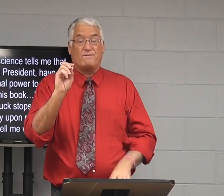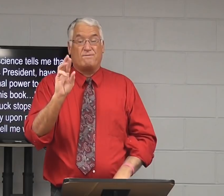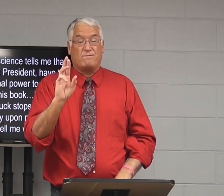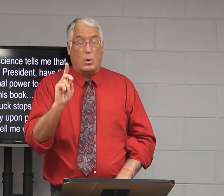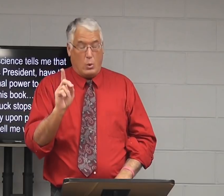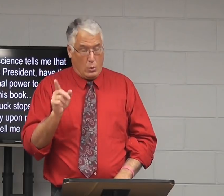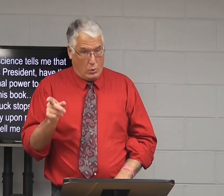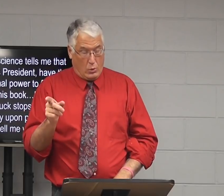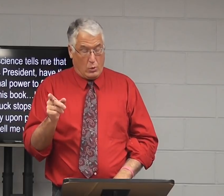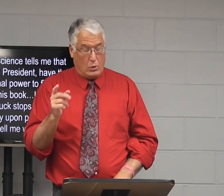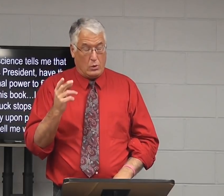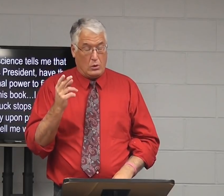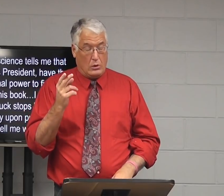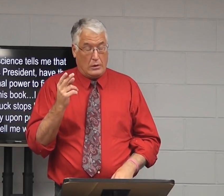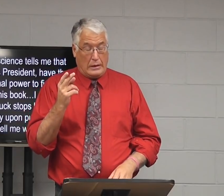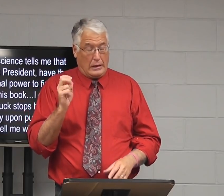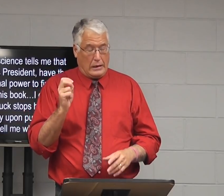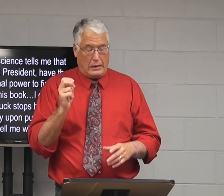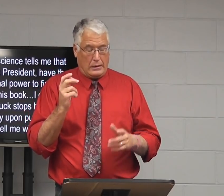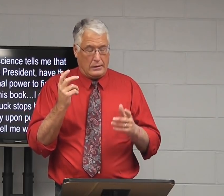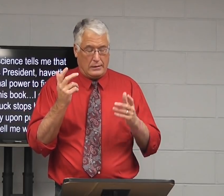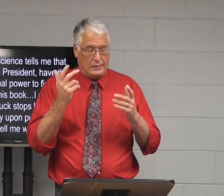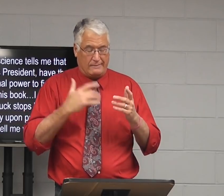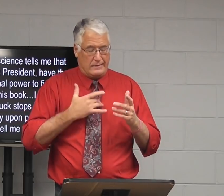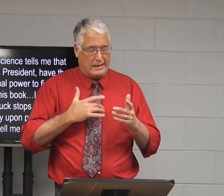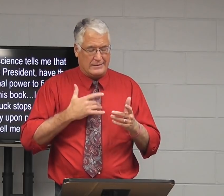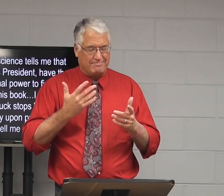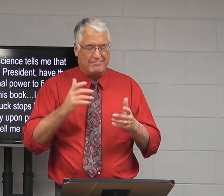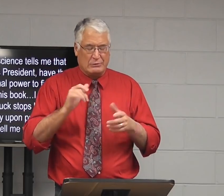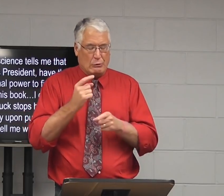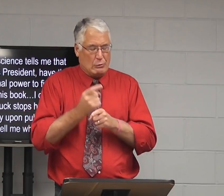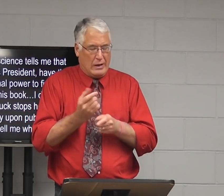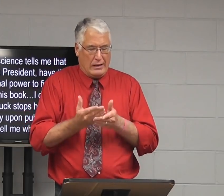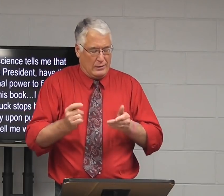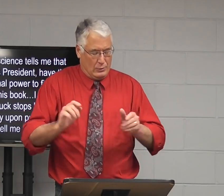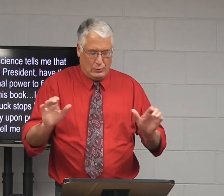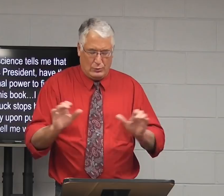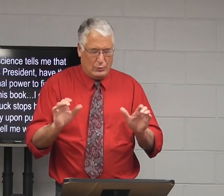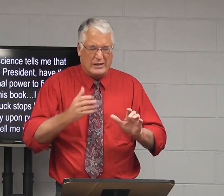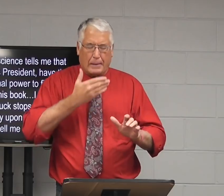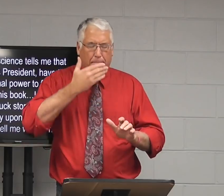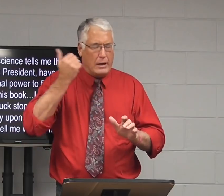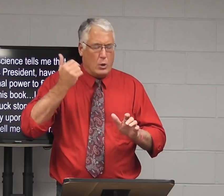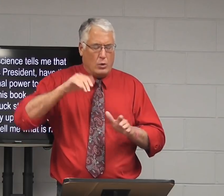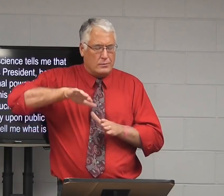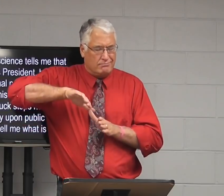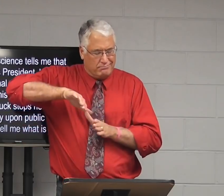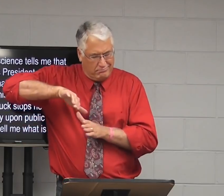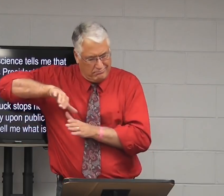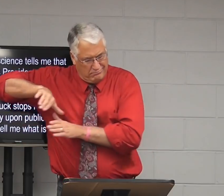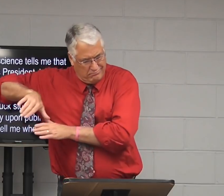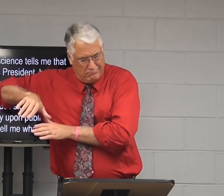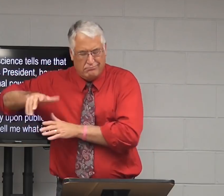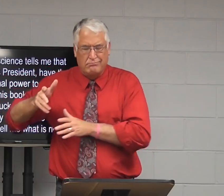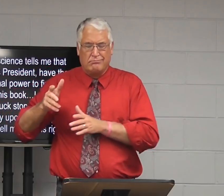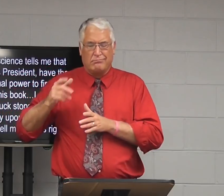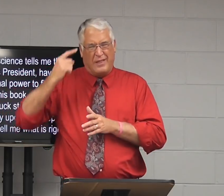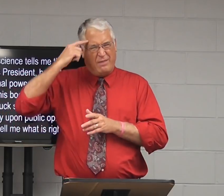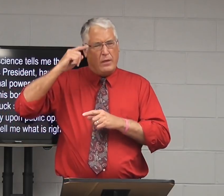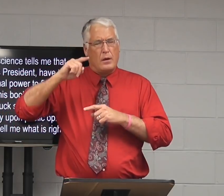So, President Ford, he felt that it was the right thing to do to pardon Nixon, to